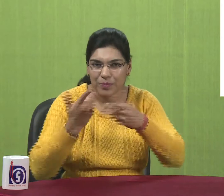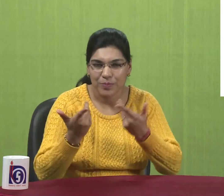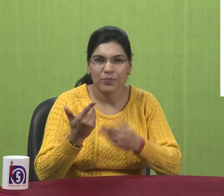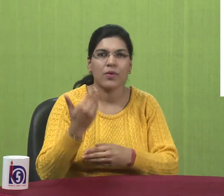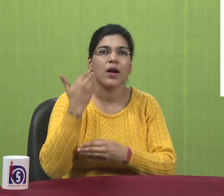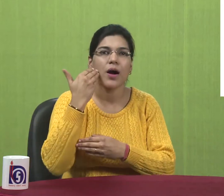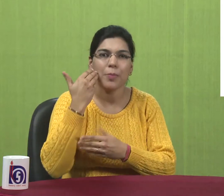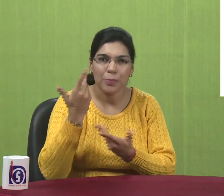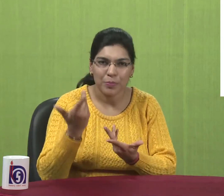use? It shows time.